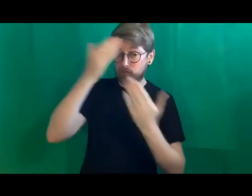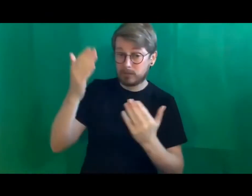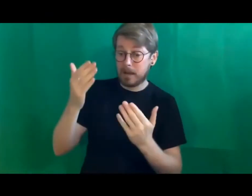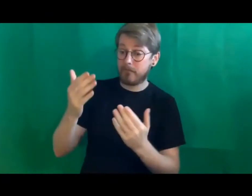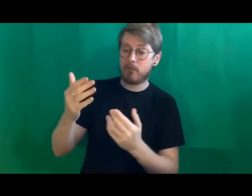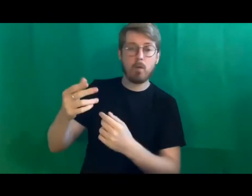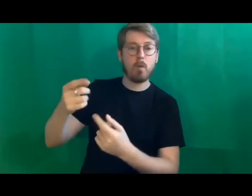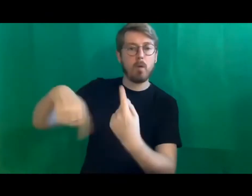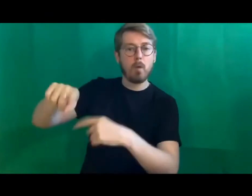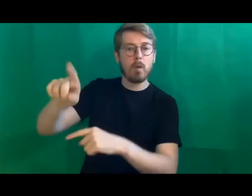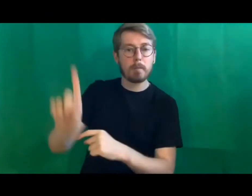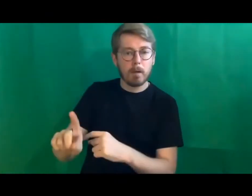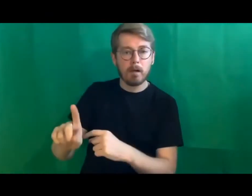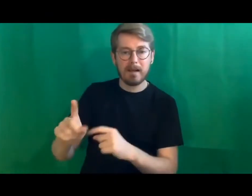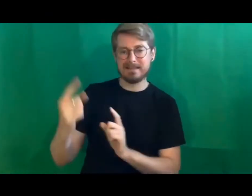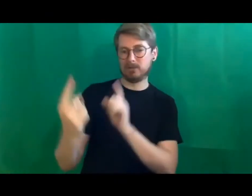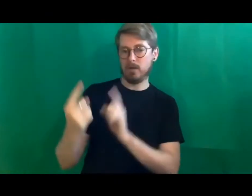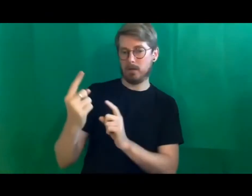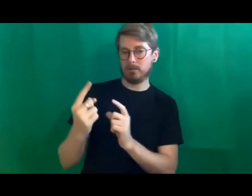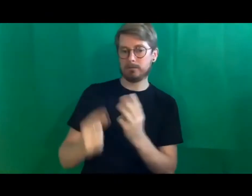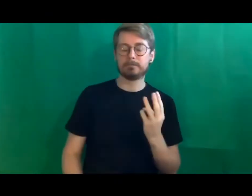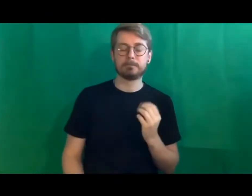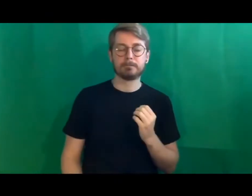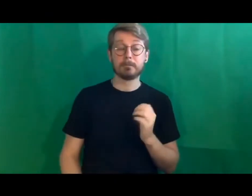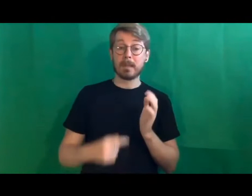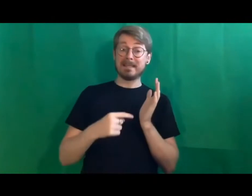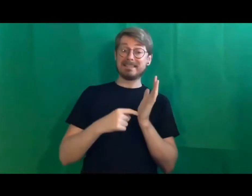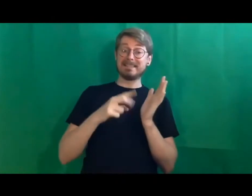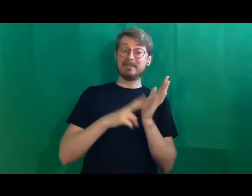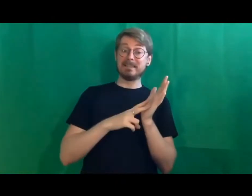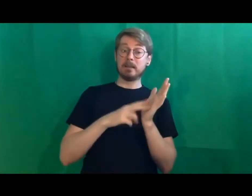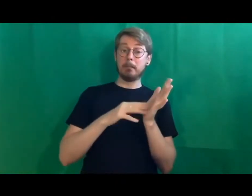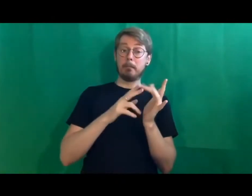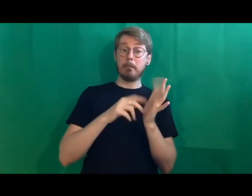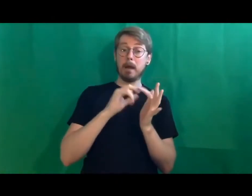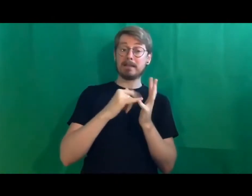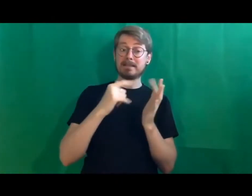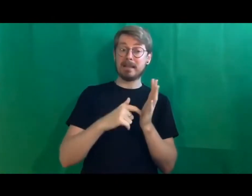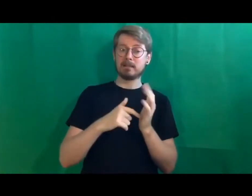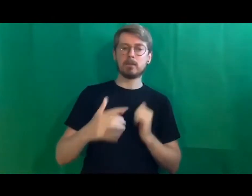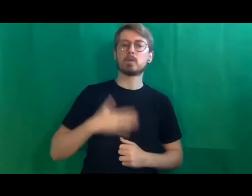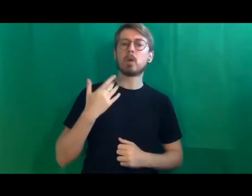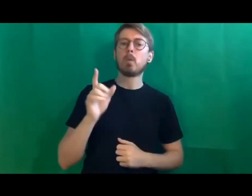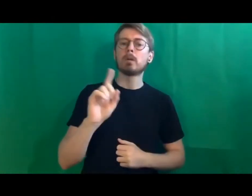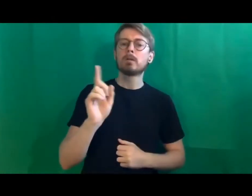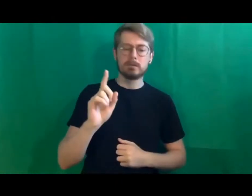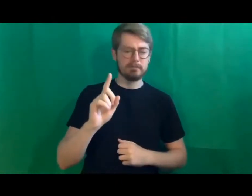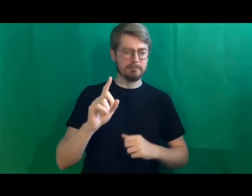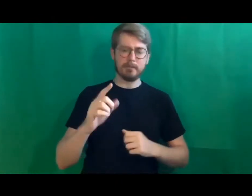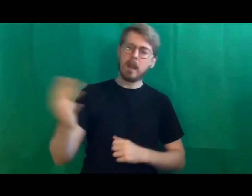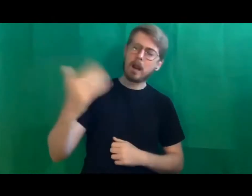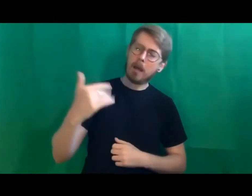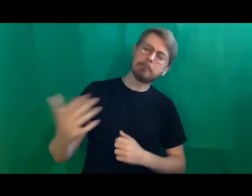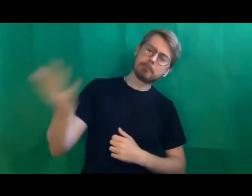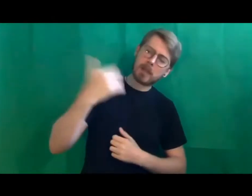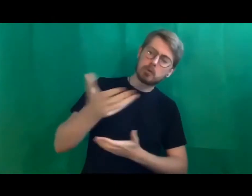each other on the whole. I've always said with TV mindset as well is that we just don't we don't just want a seat at the table or want to build a brand new